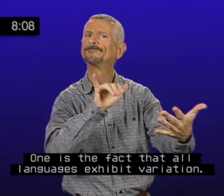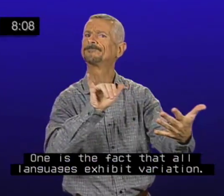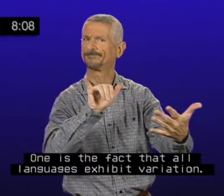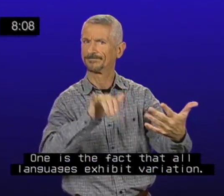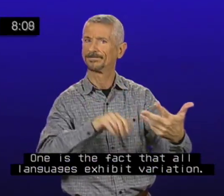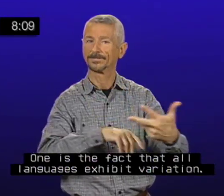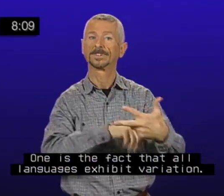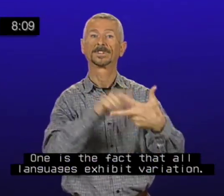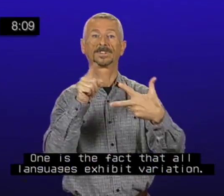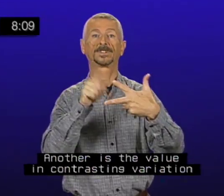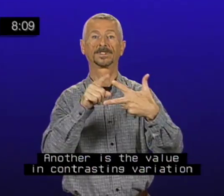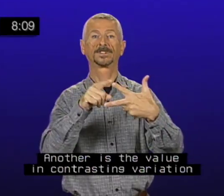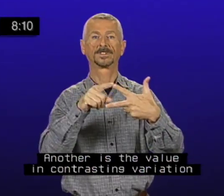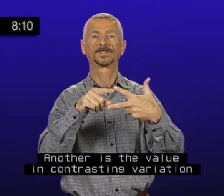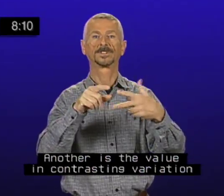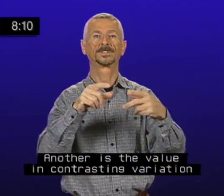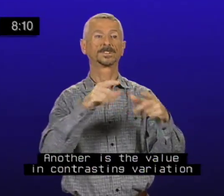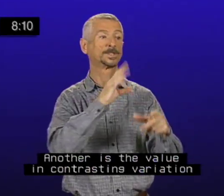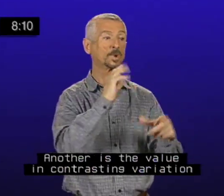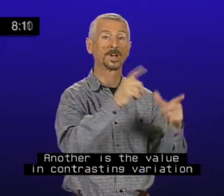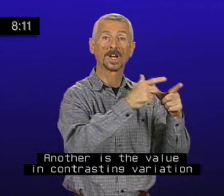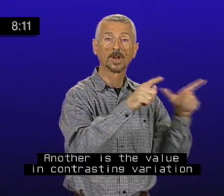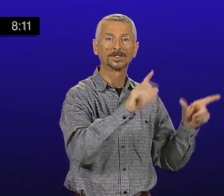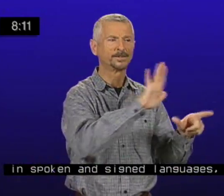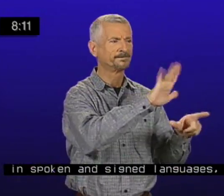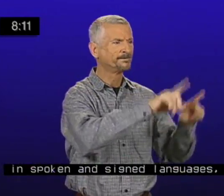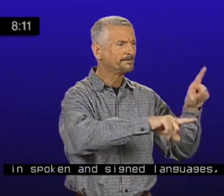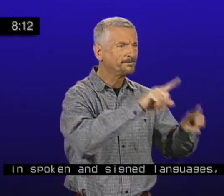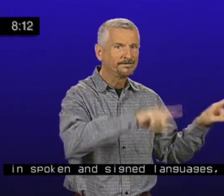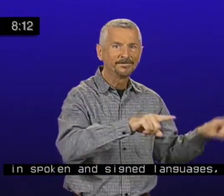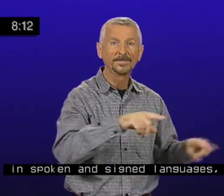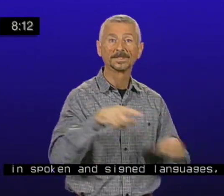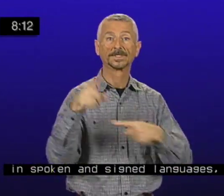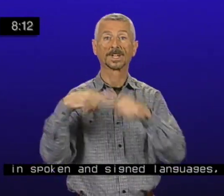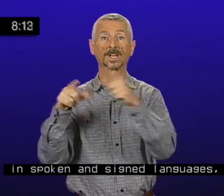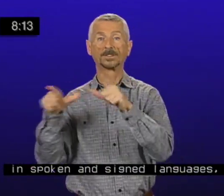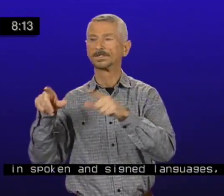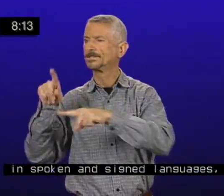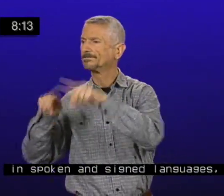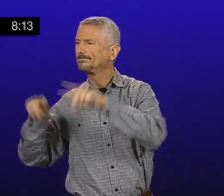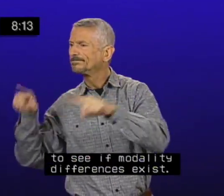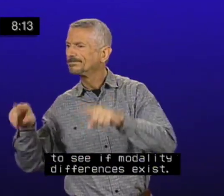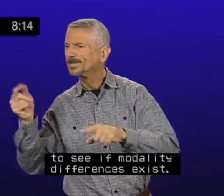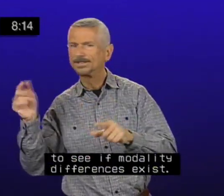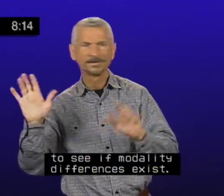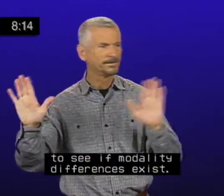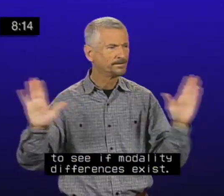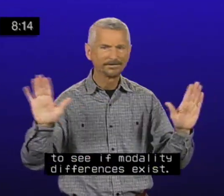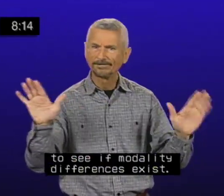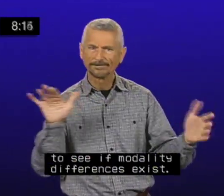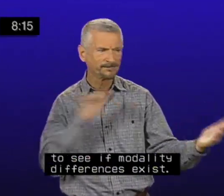Another is the value in contrasting variation in spoken and sign languages to see if modality differences exist.